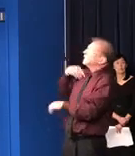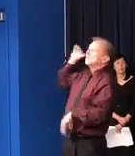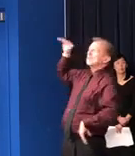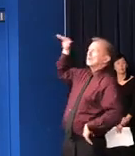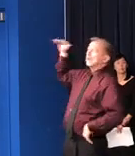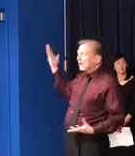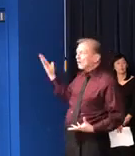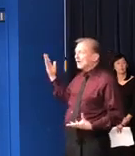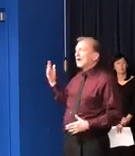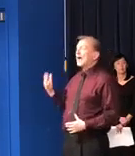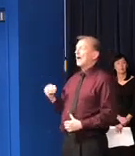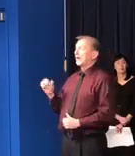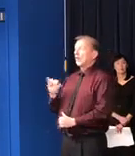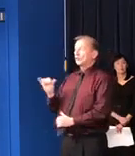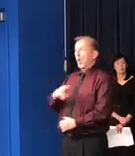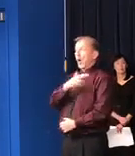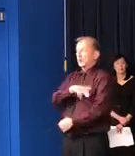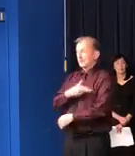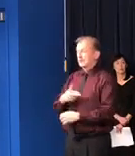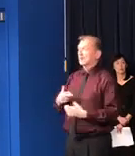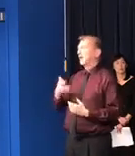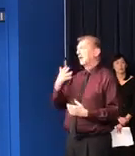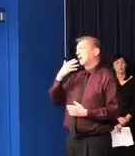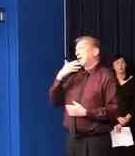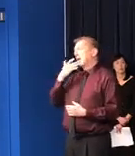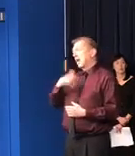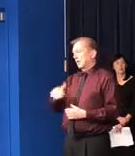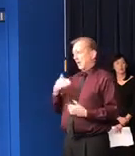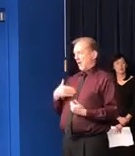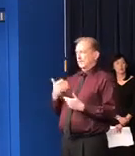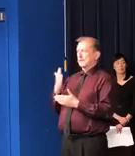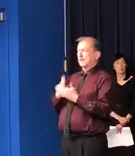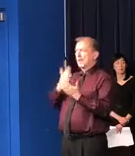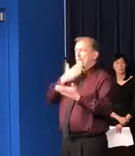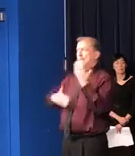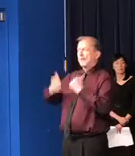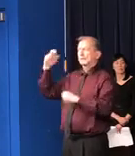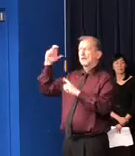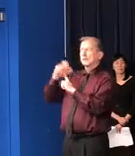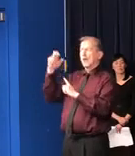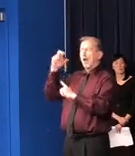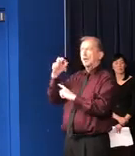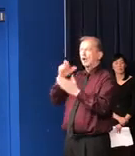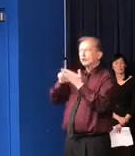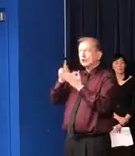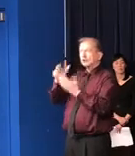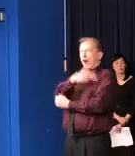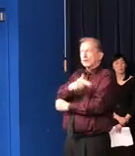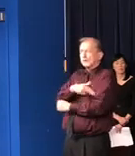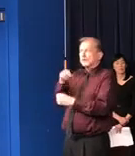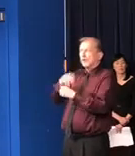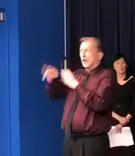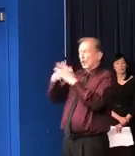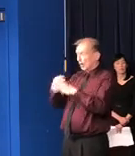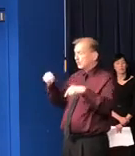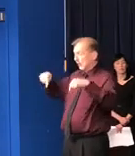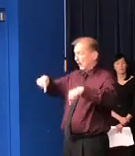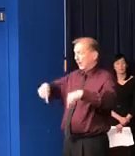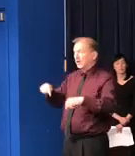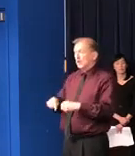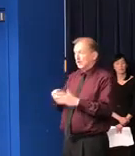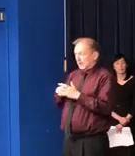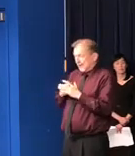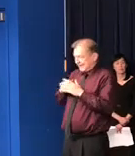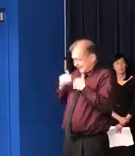did do. And thank God we've got some of the best hospitals and healthcare research institutions in the world. And so they were quick on it.